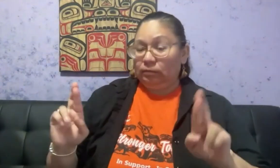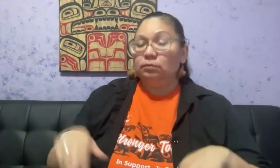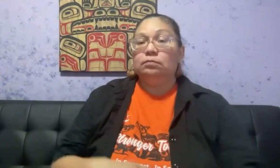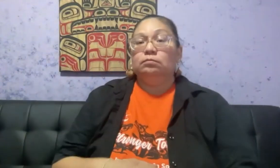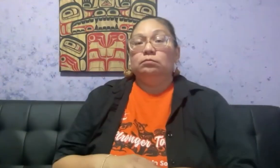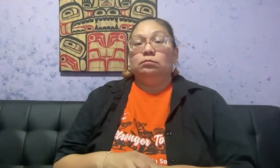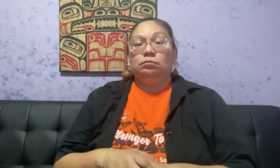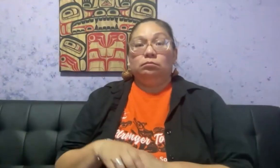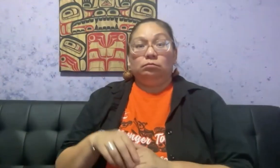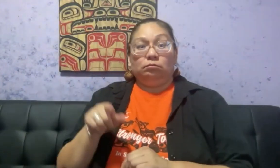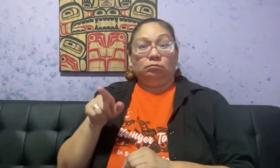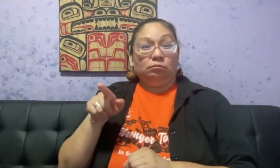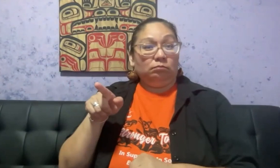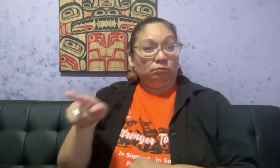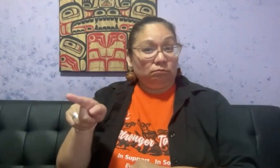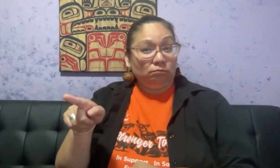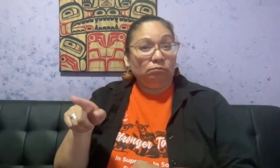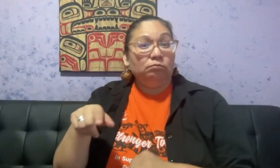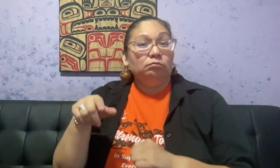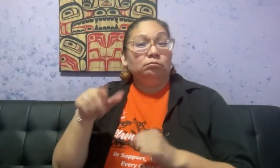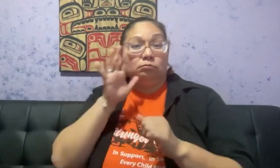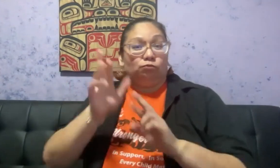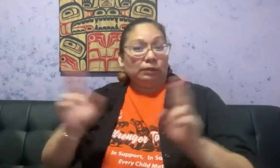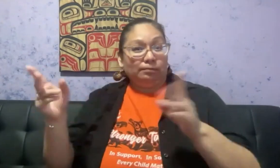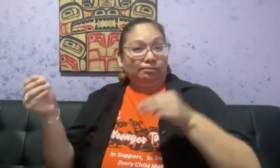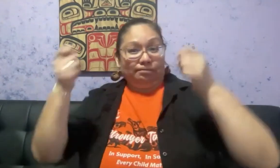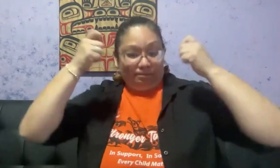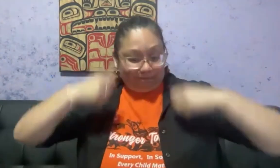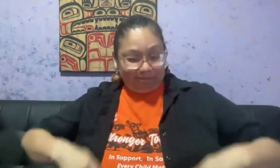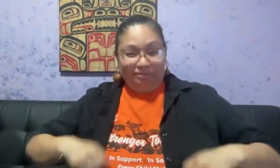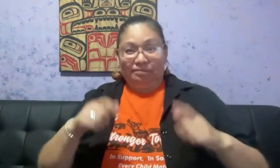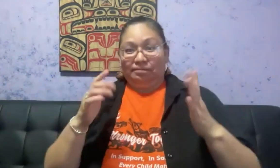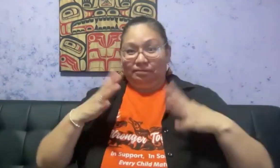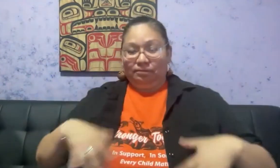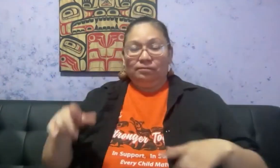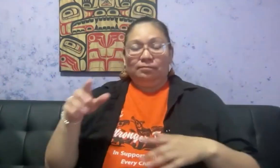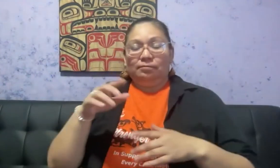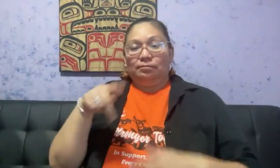Phyllis put on her orange dress with a big smile on her face. It was beautiful.